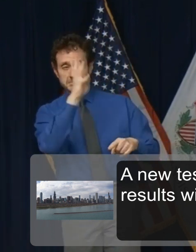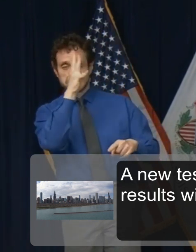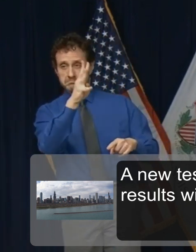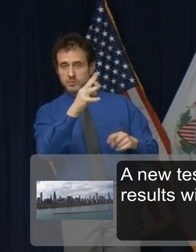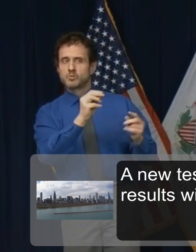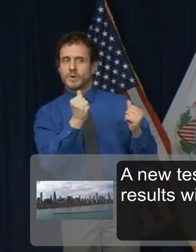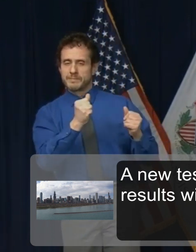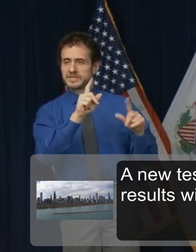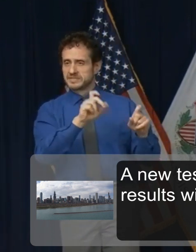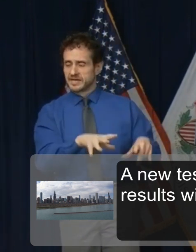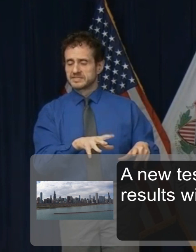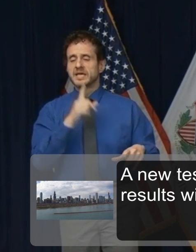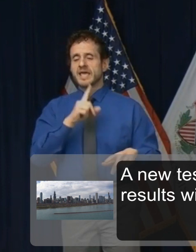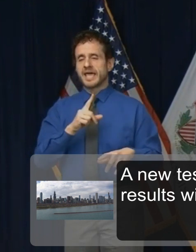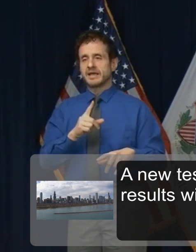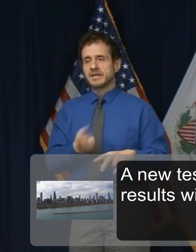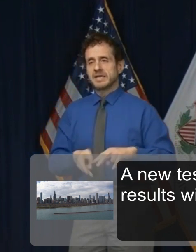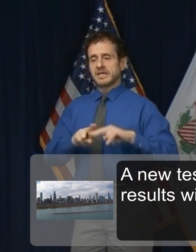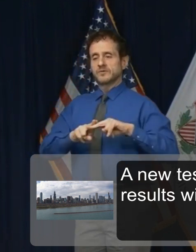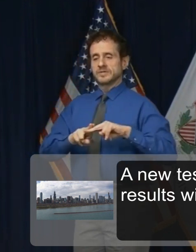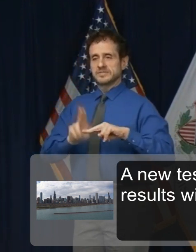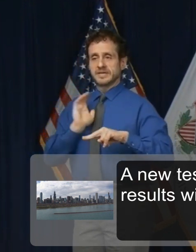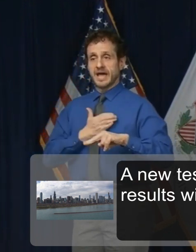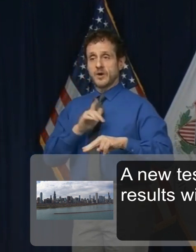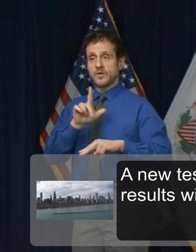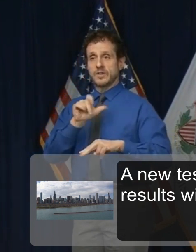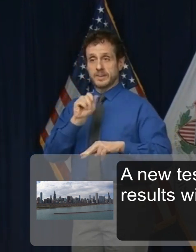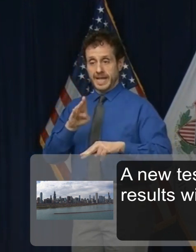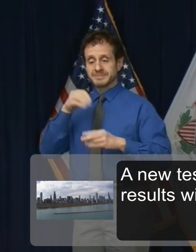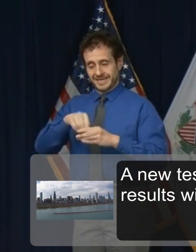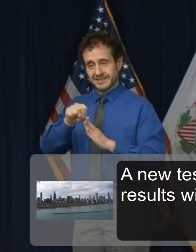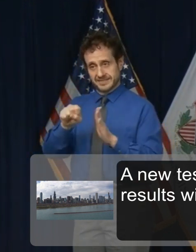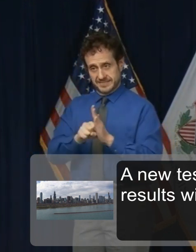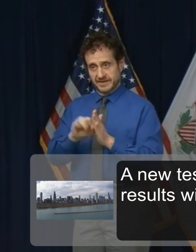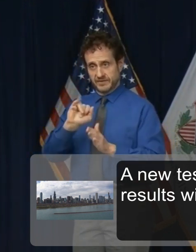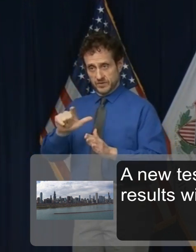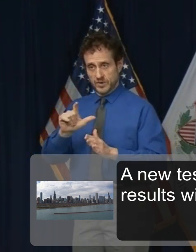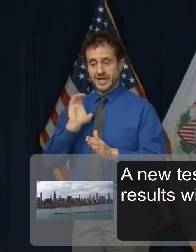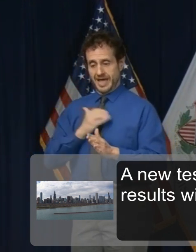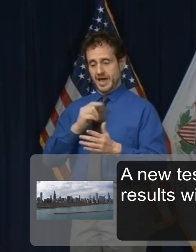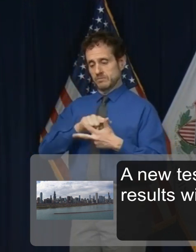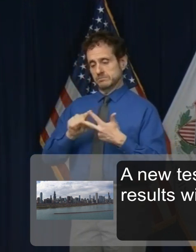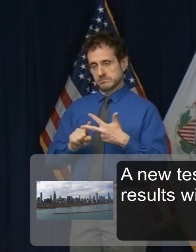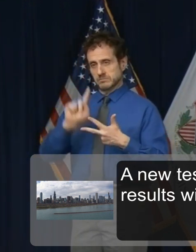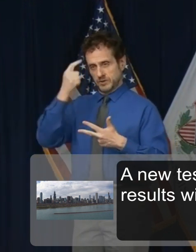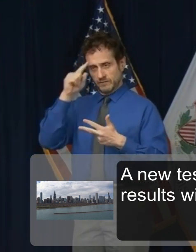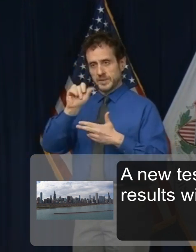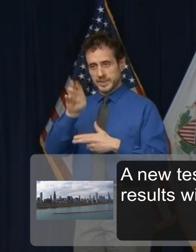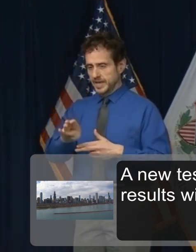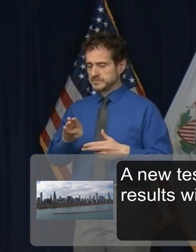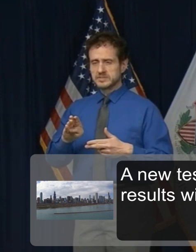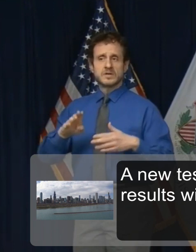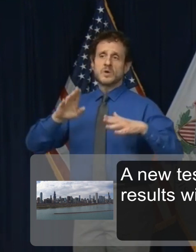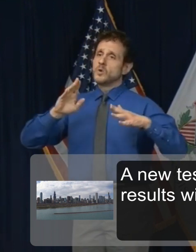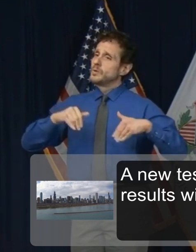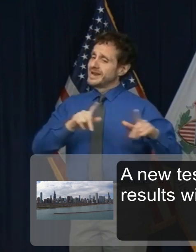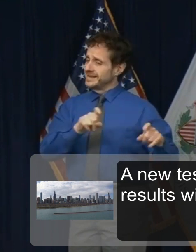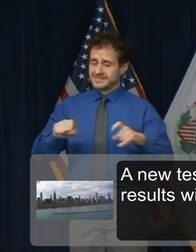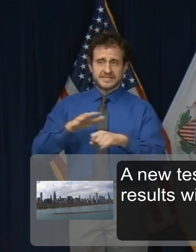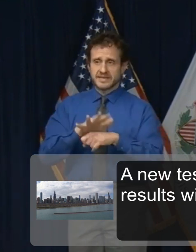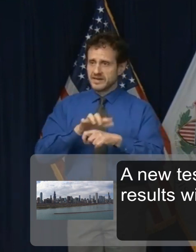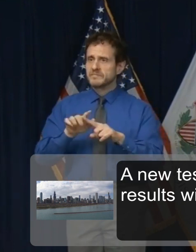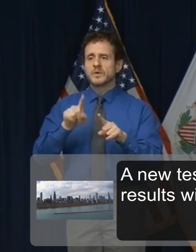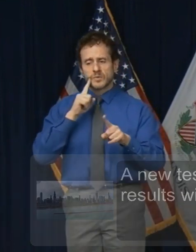capacities. As I've said, we're not where we need to be, but we are determined to get to a place where we're